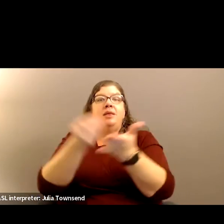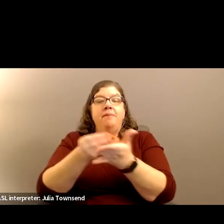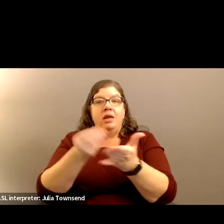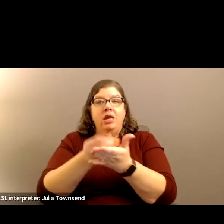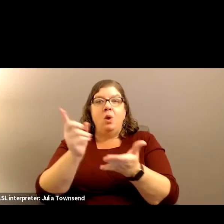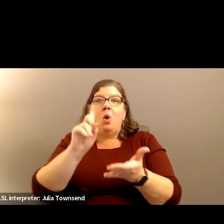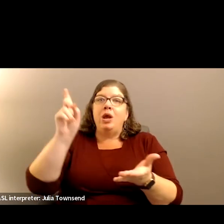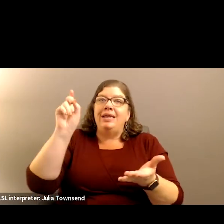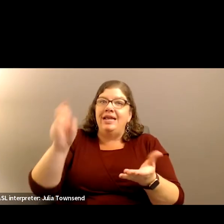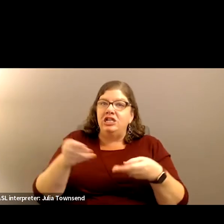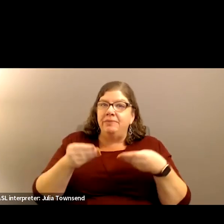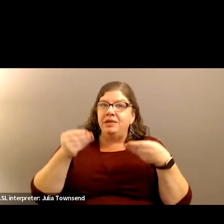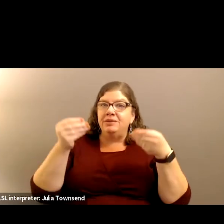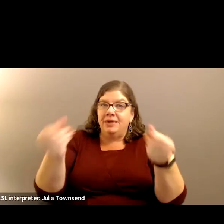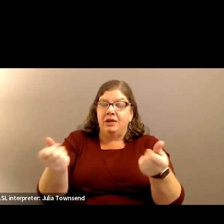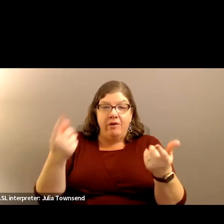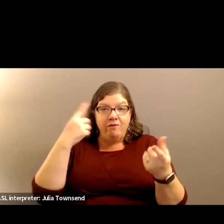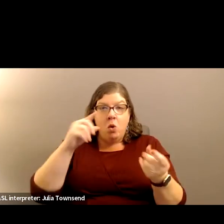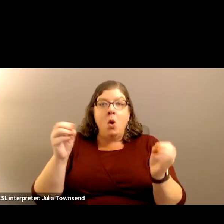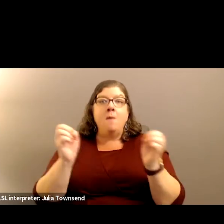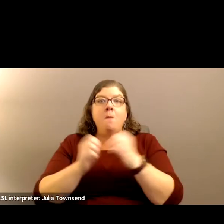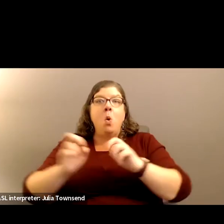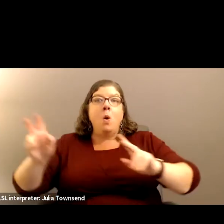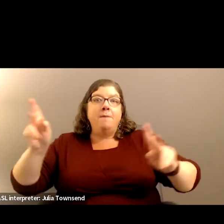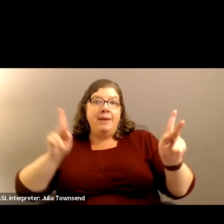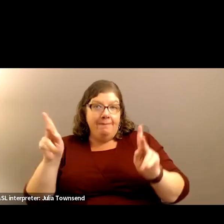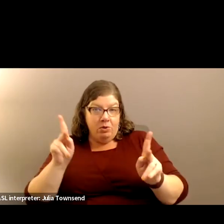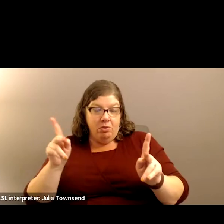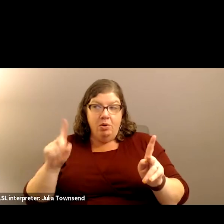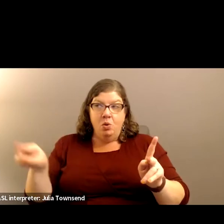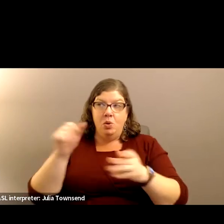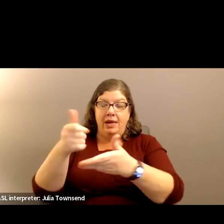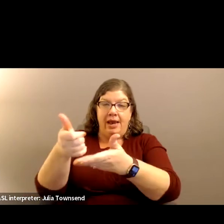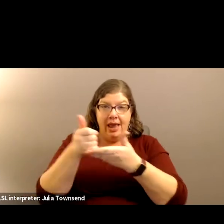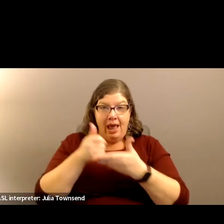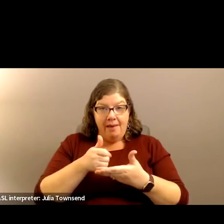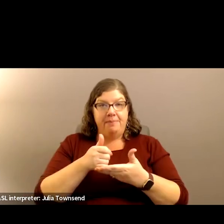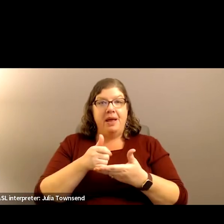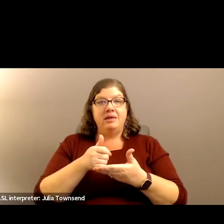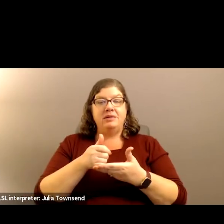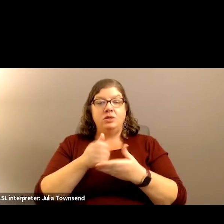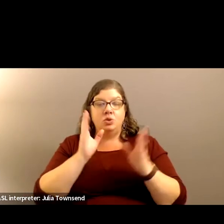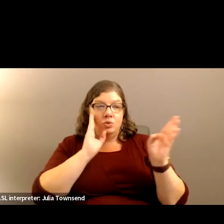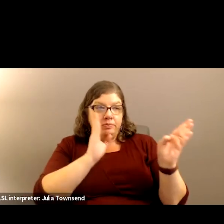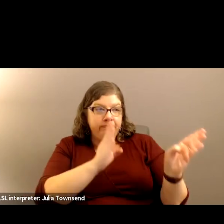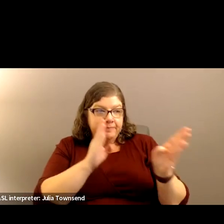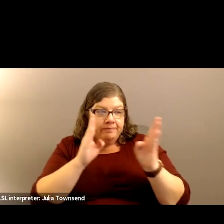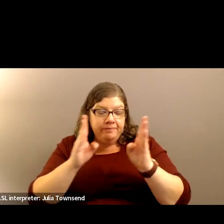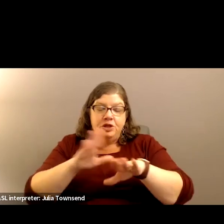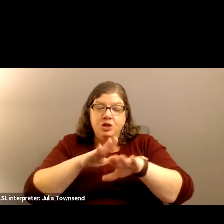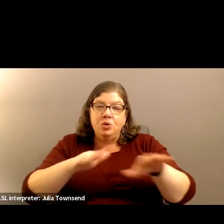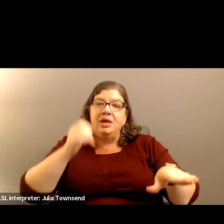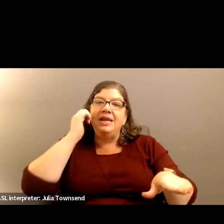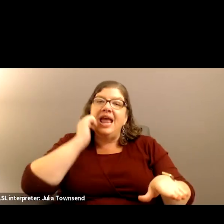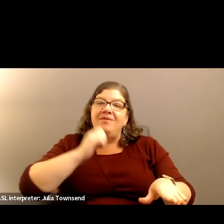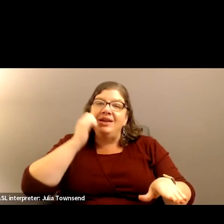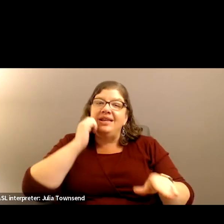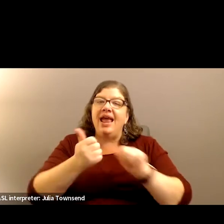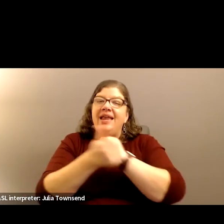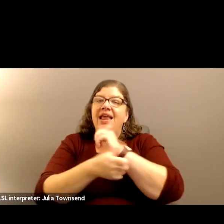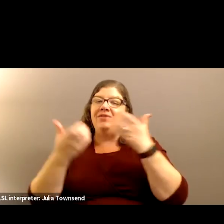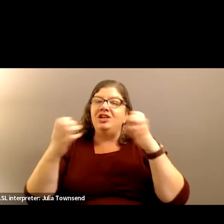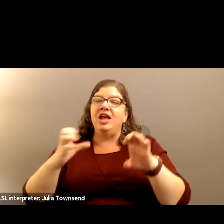it needs to be spent on more people that can help and hear the children every day, every chance.